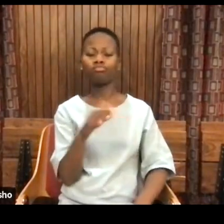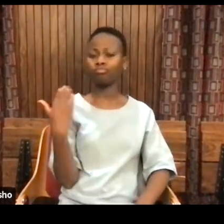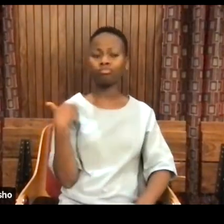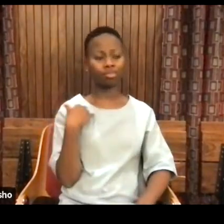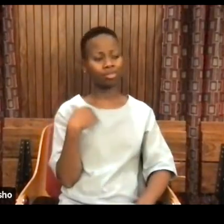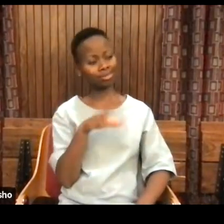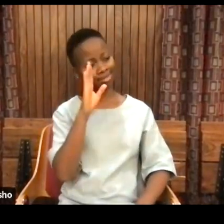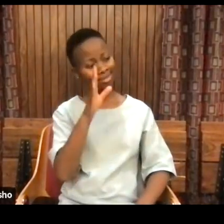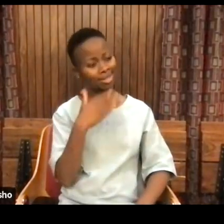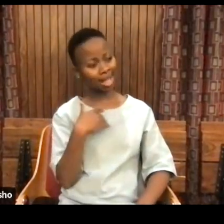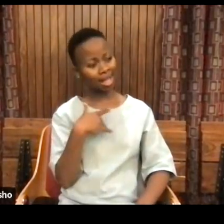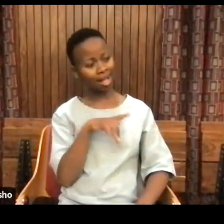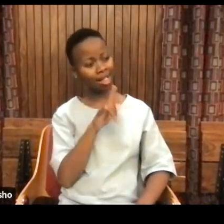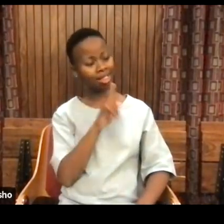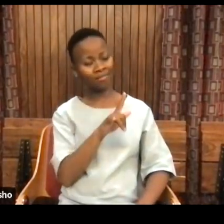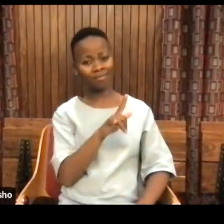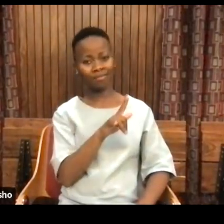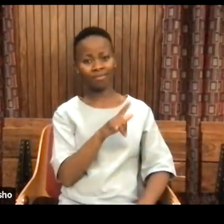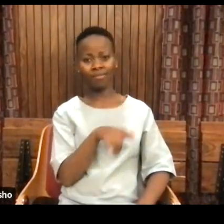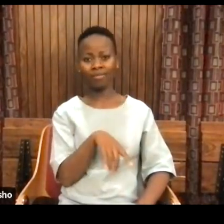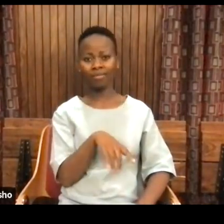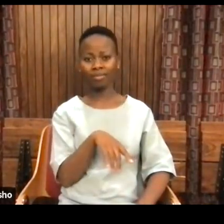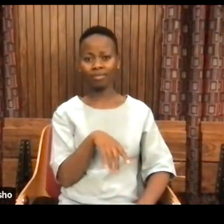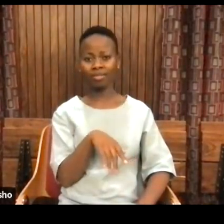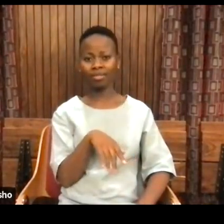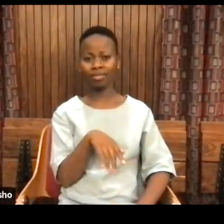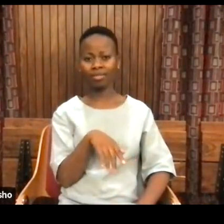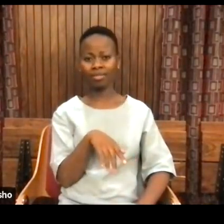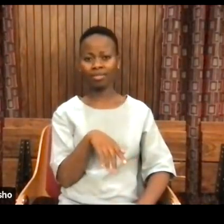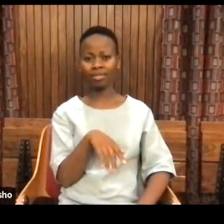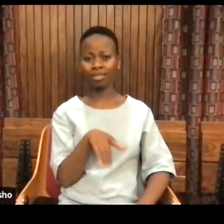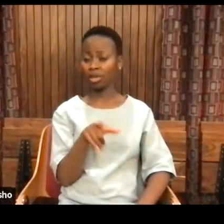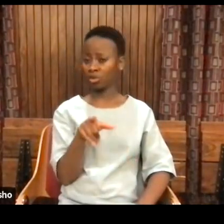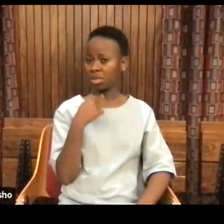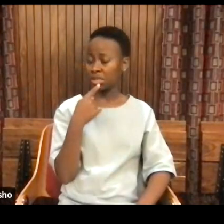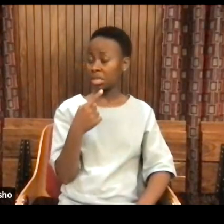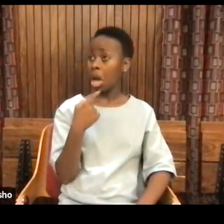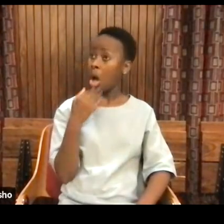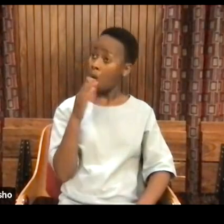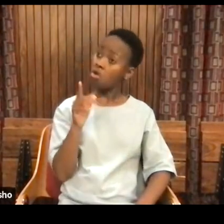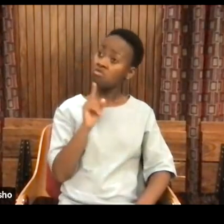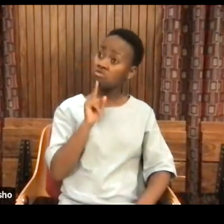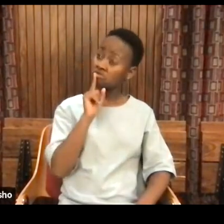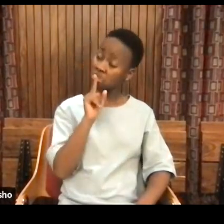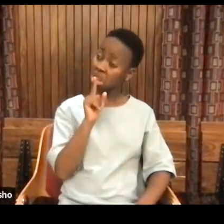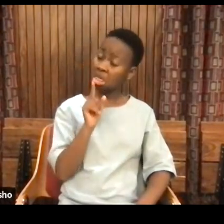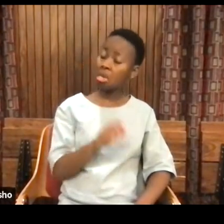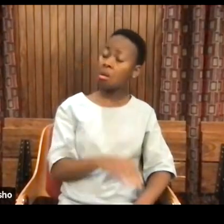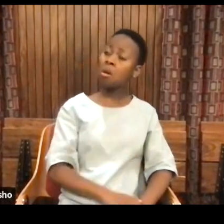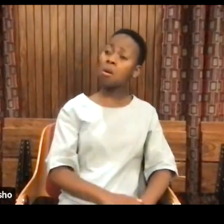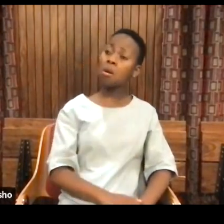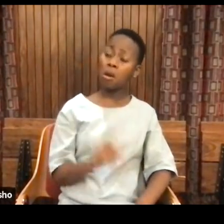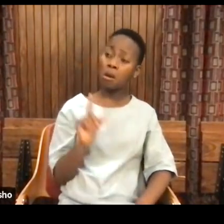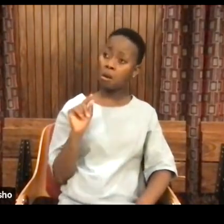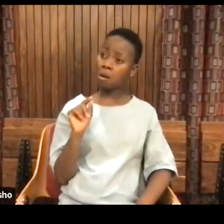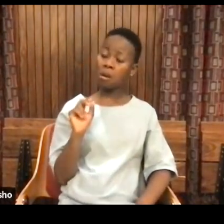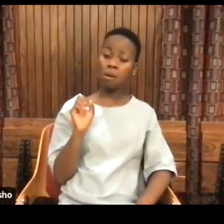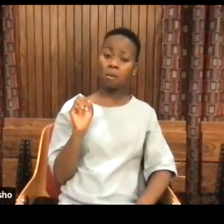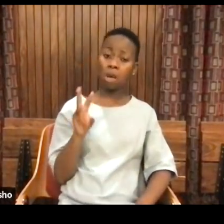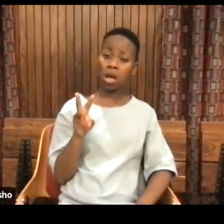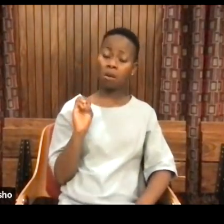I love you. And then you're in a bit of a cheaply philosophical mood, so you say, really? Wally?